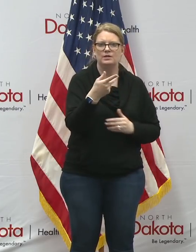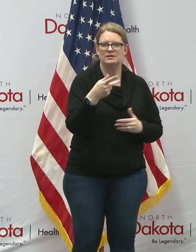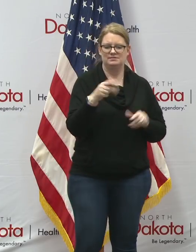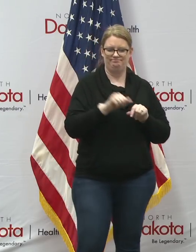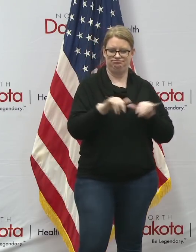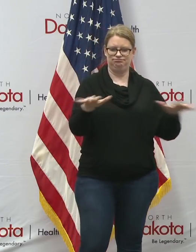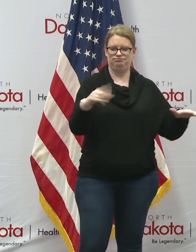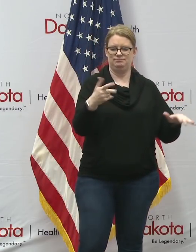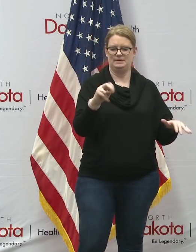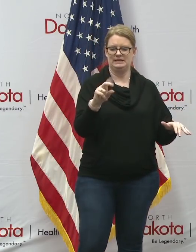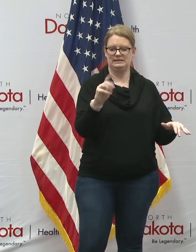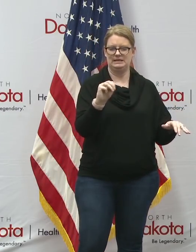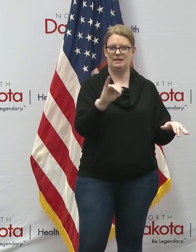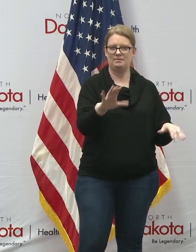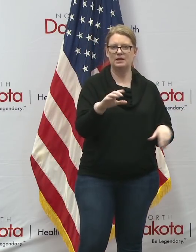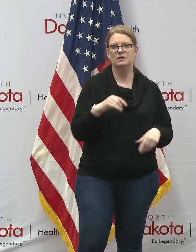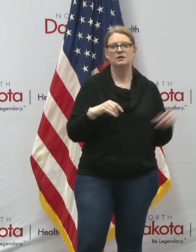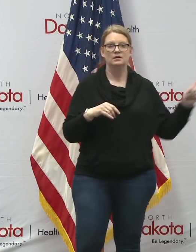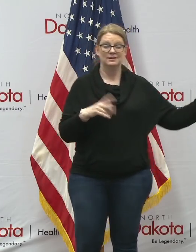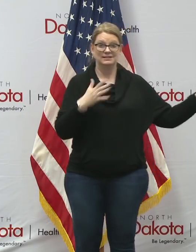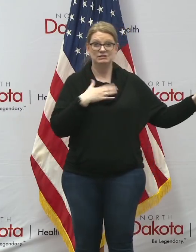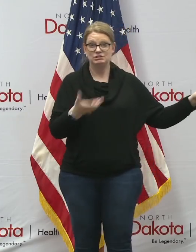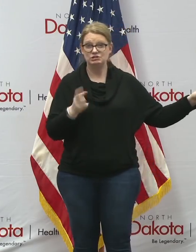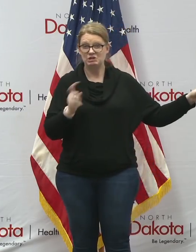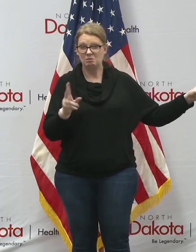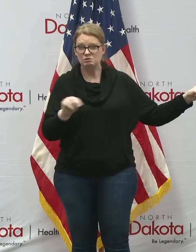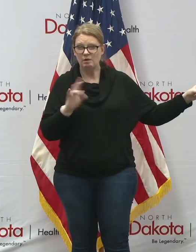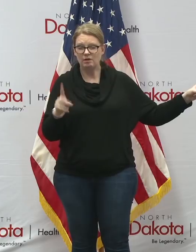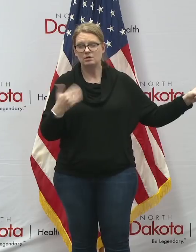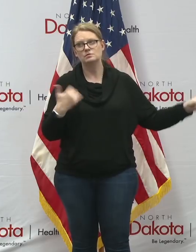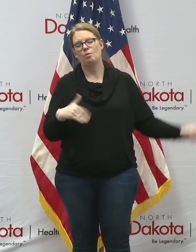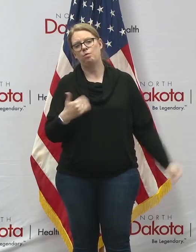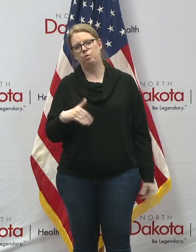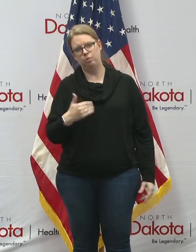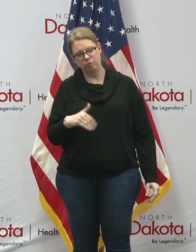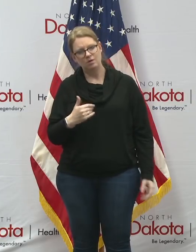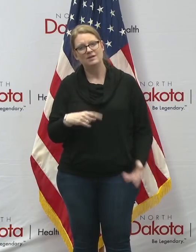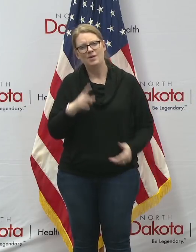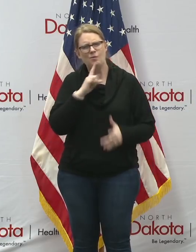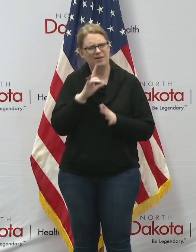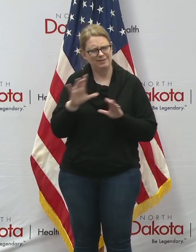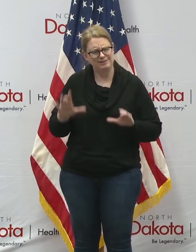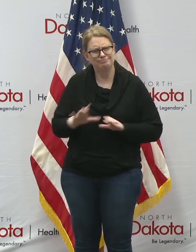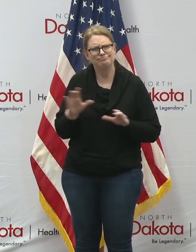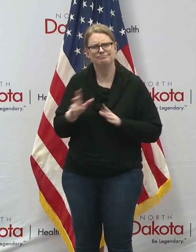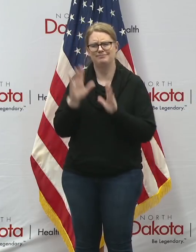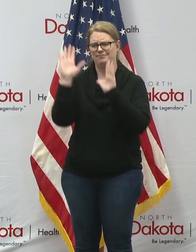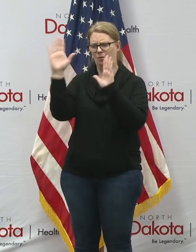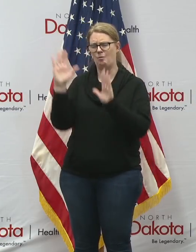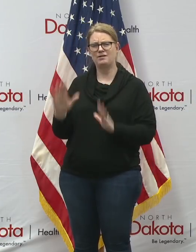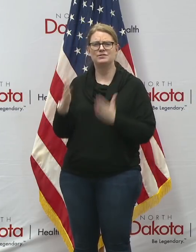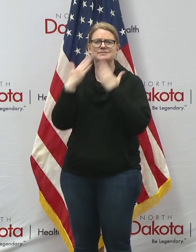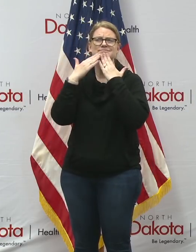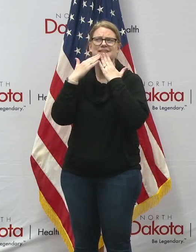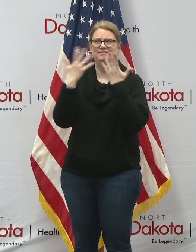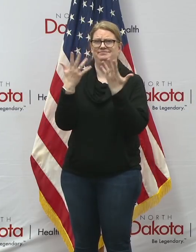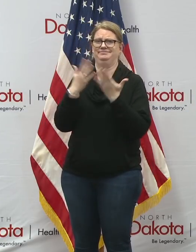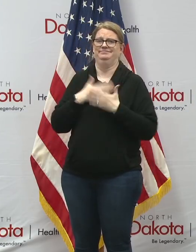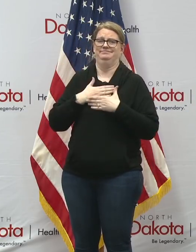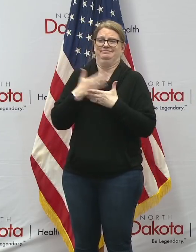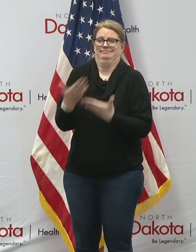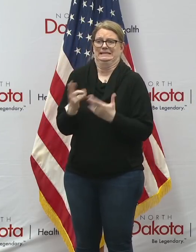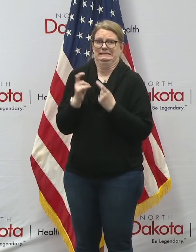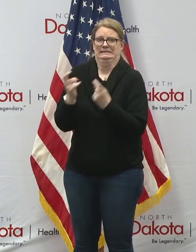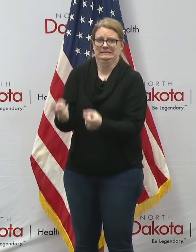this attorney general was talking about generous north dakotans this is a very generous act by blue cross blue shield for removing some of the financial